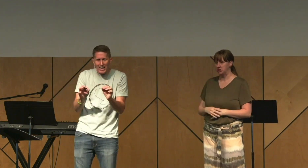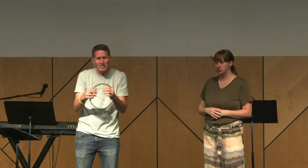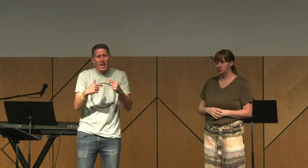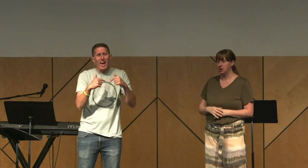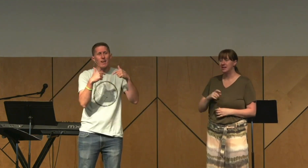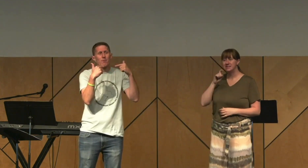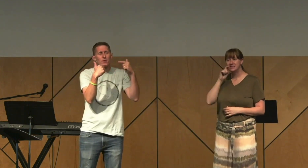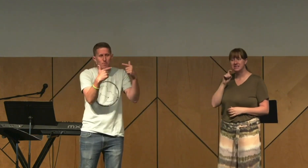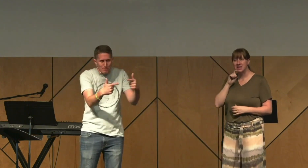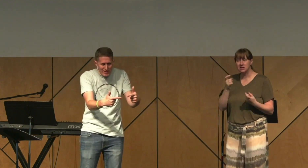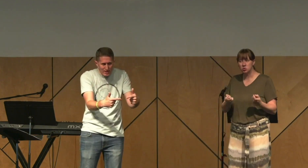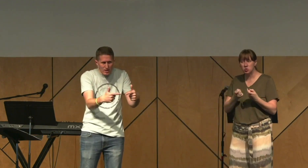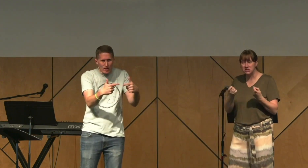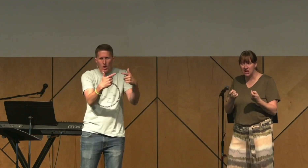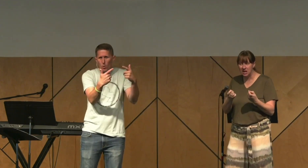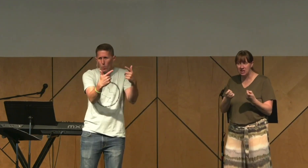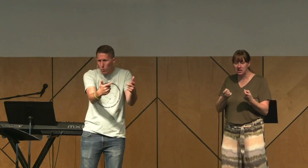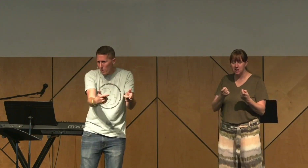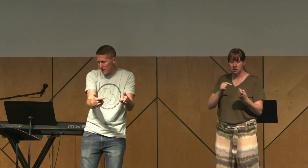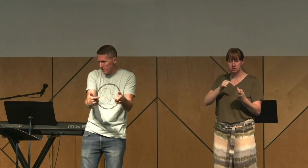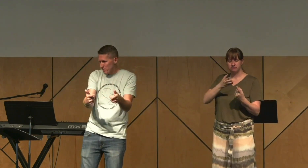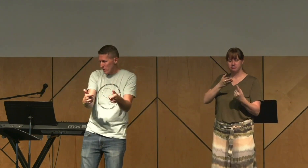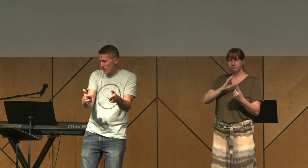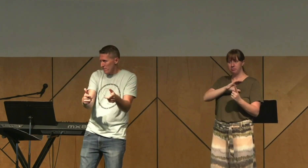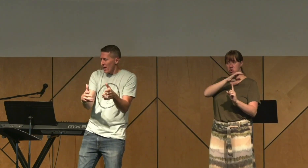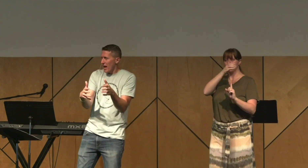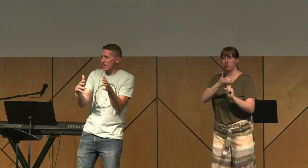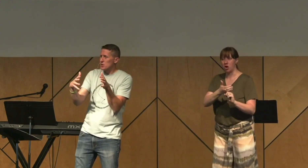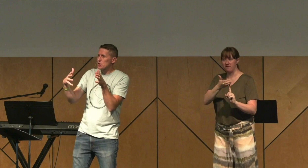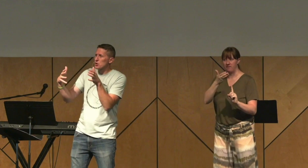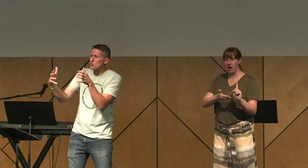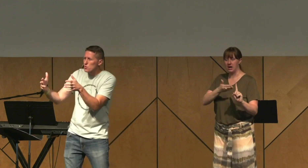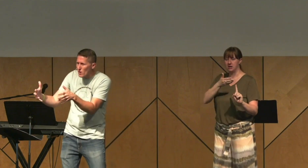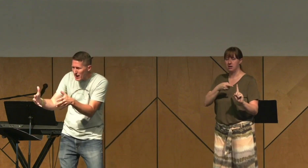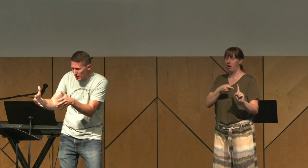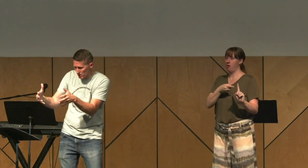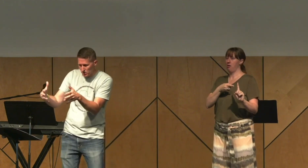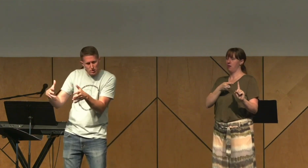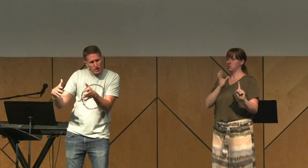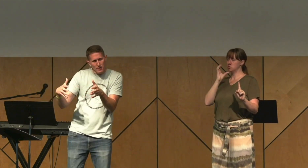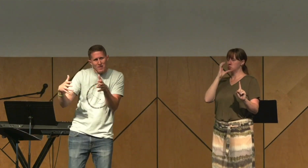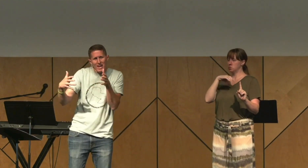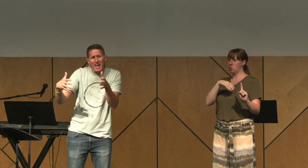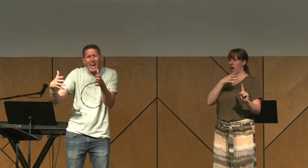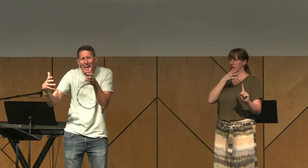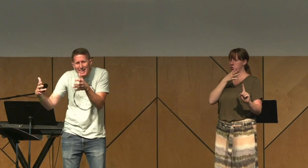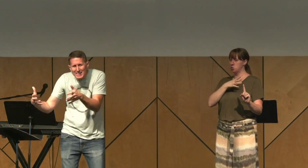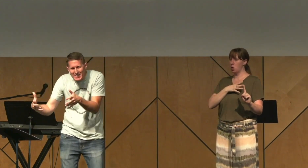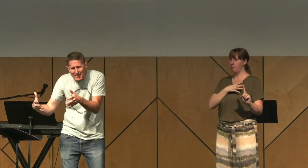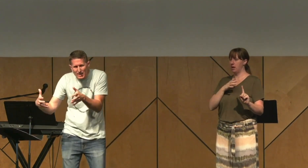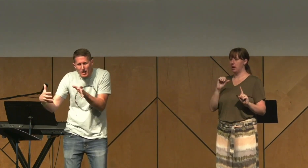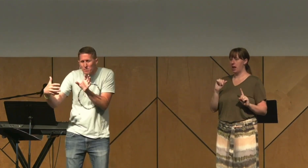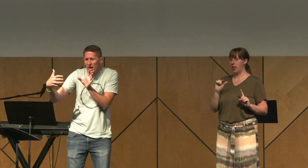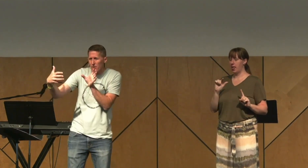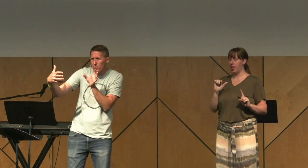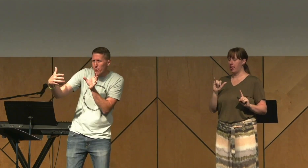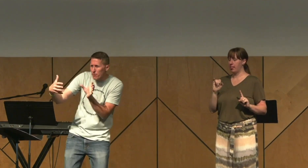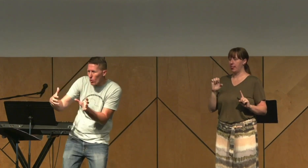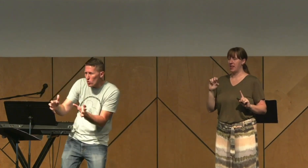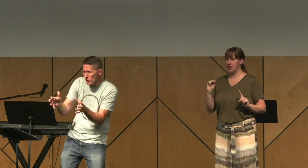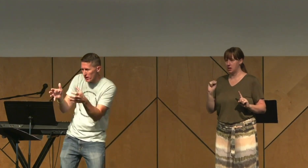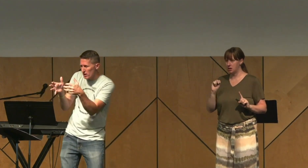personified as a forbidden woman, a strange, an alien,